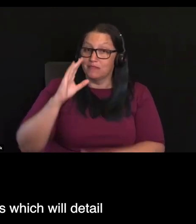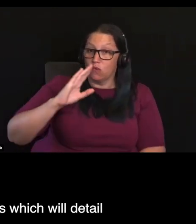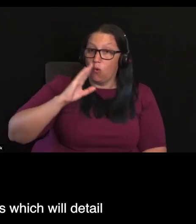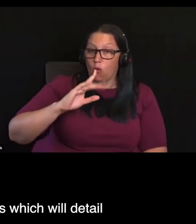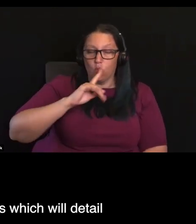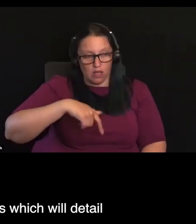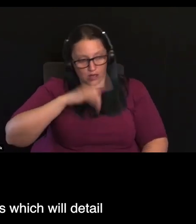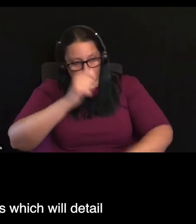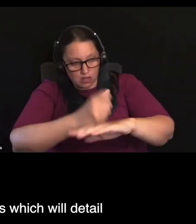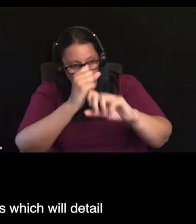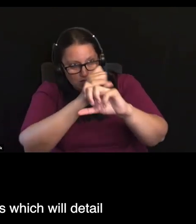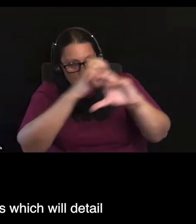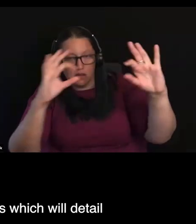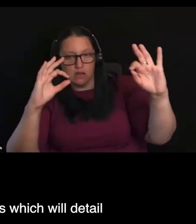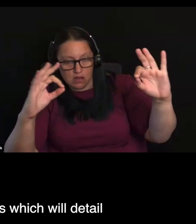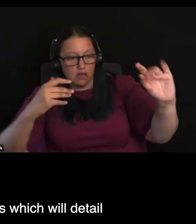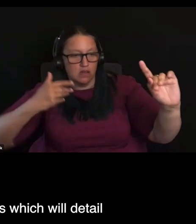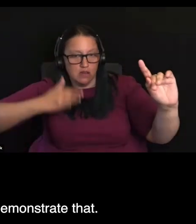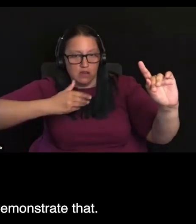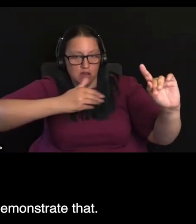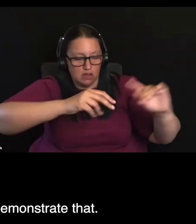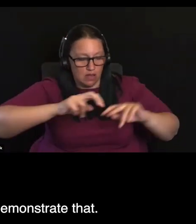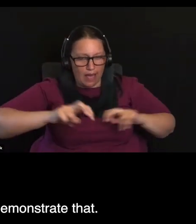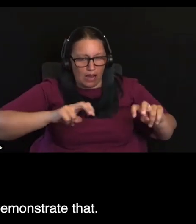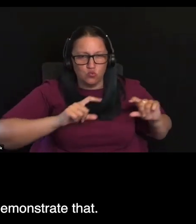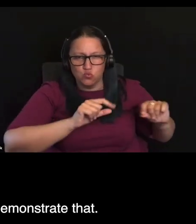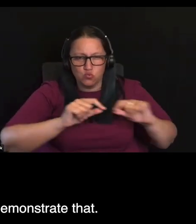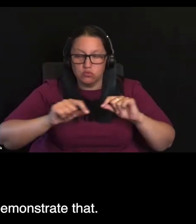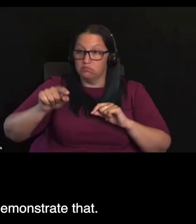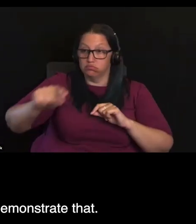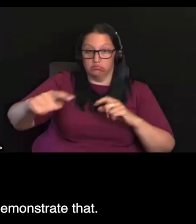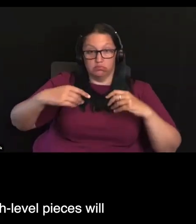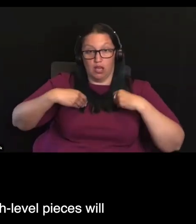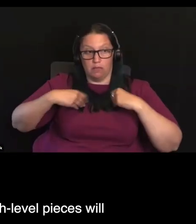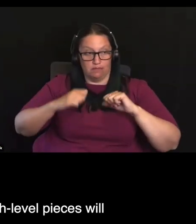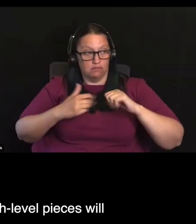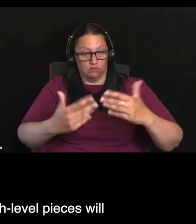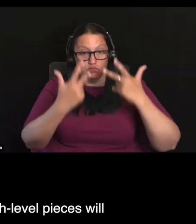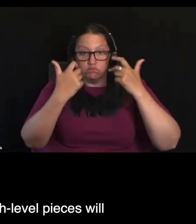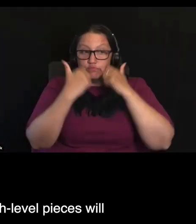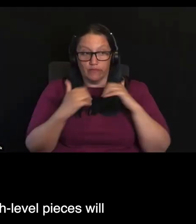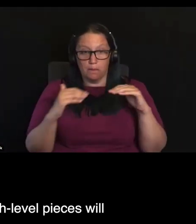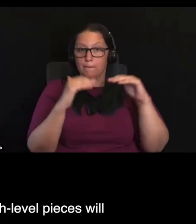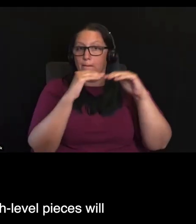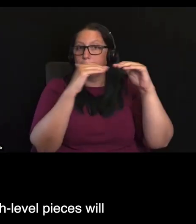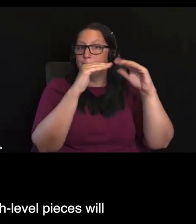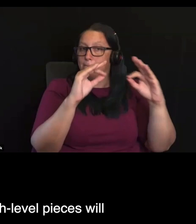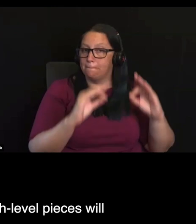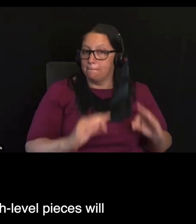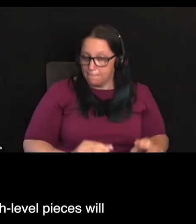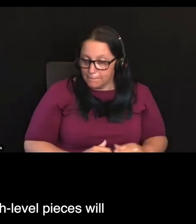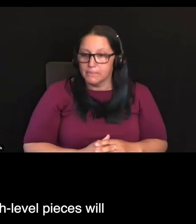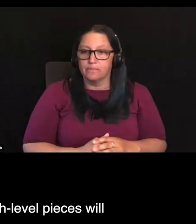along with the actions, which will detail how a provider might be able to demonstrate that. And then supporting those two